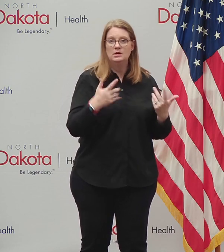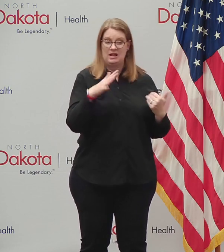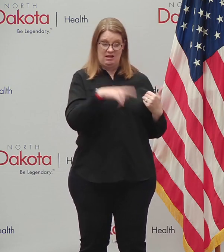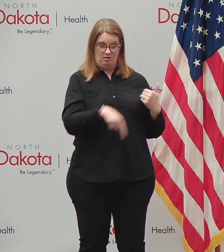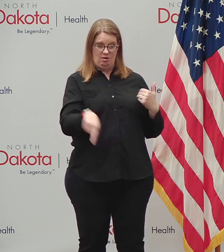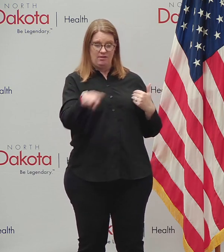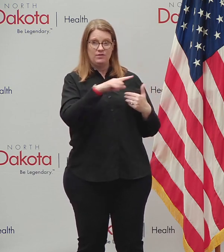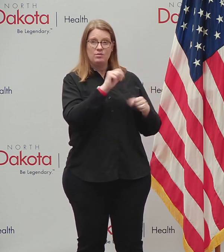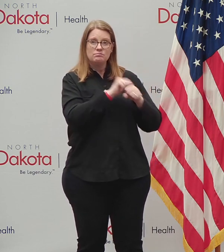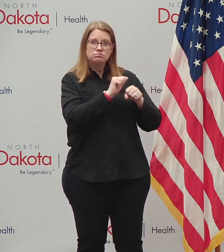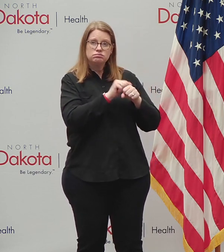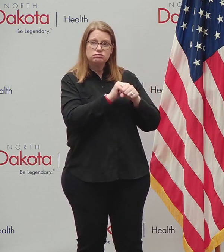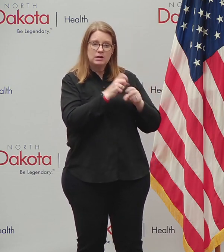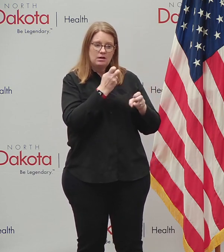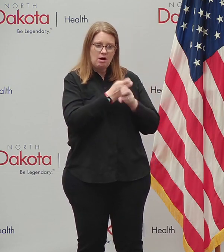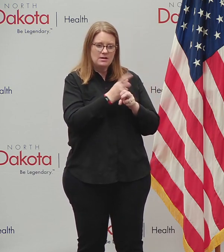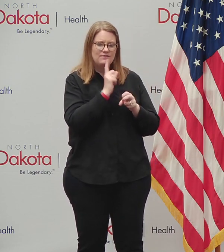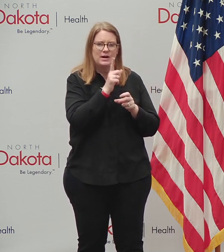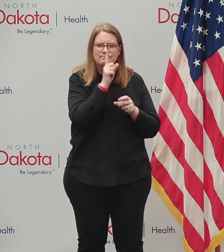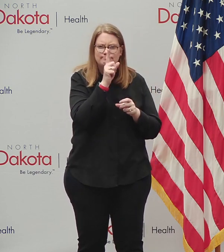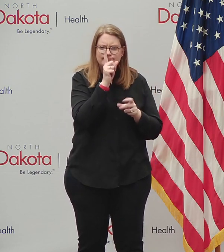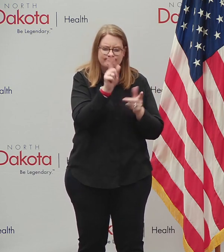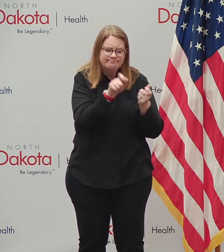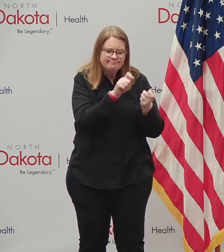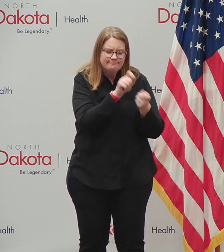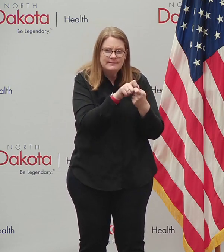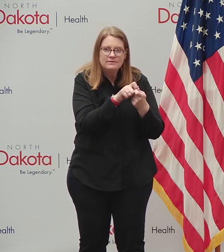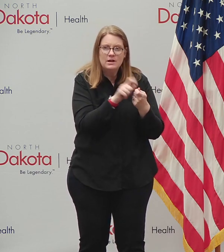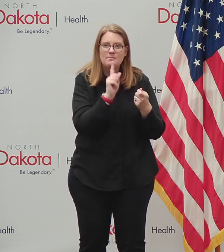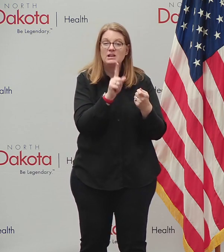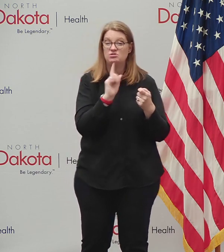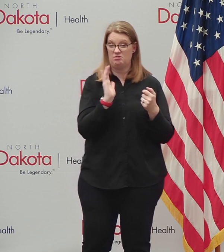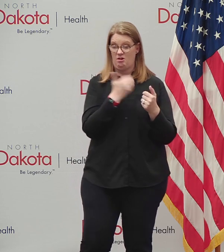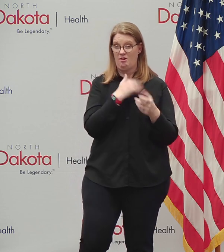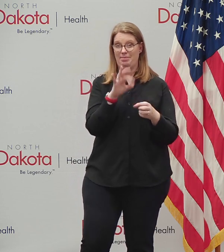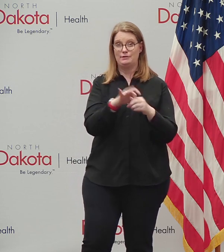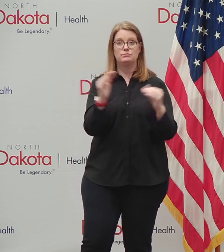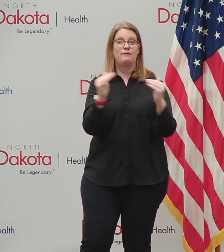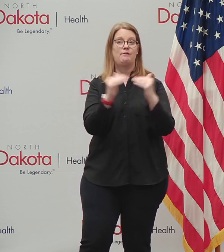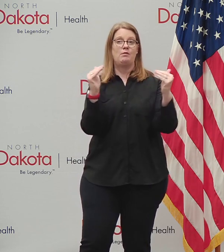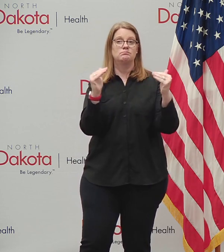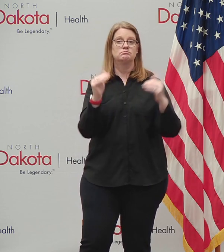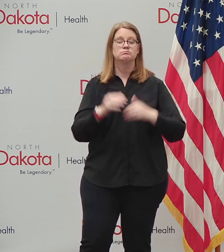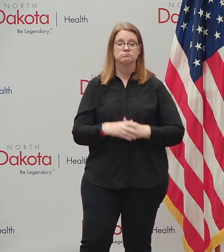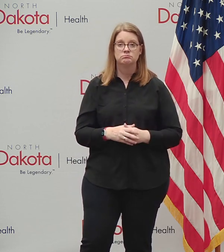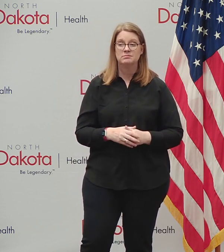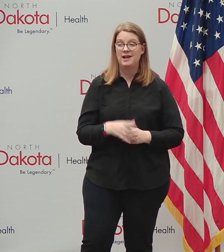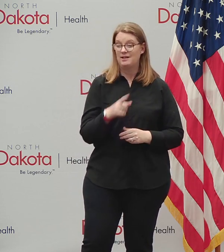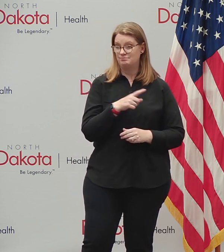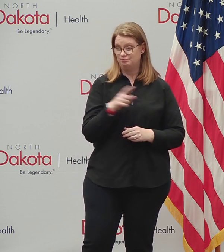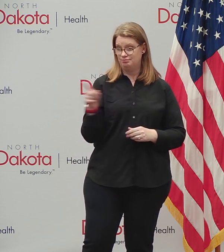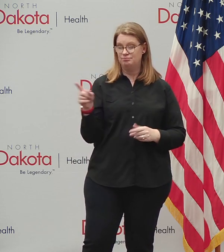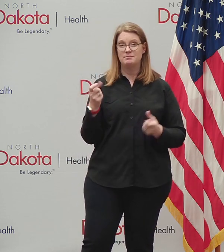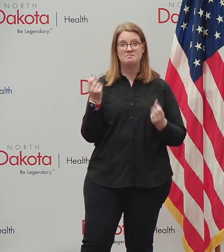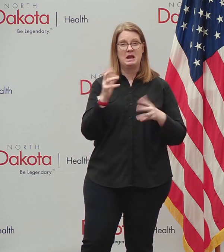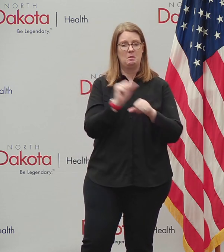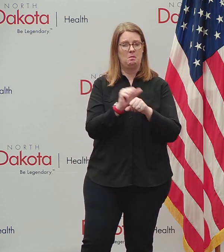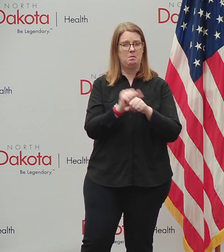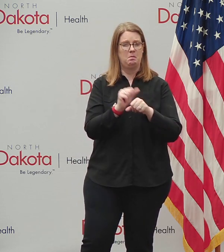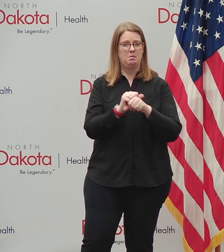who worked hard and had attention to detail to ensure that our elections are fair and accurate. And again, many of them working long hours,